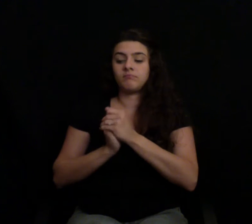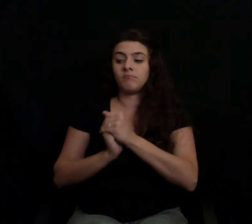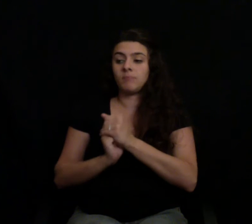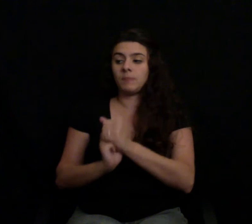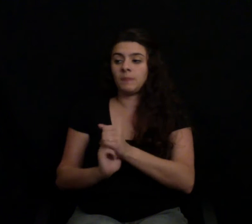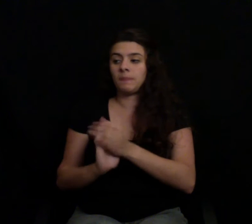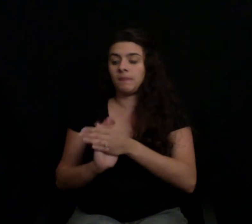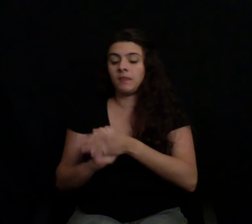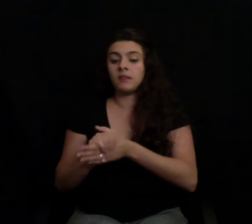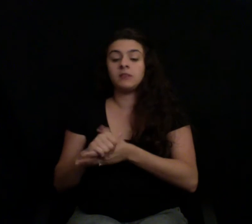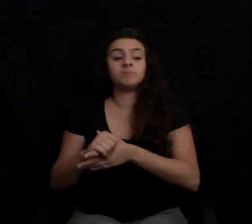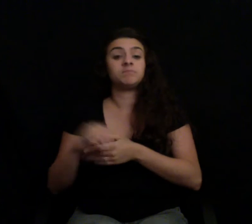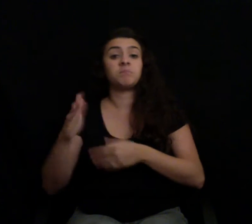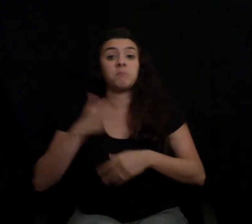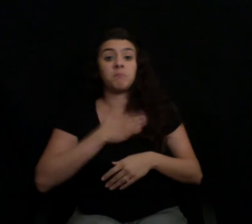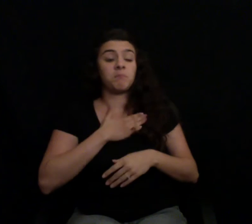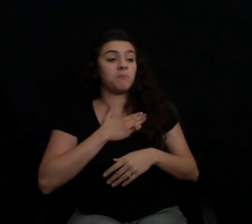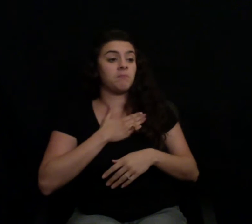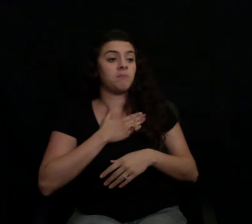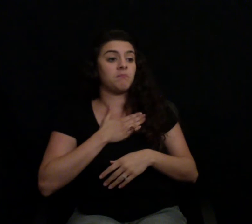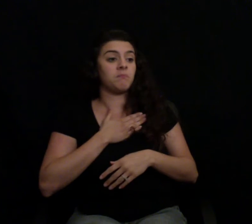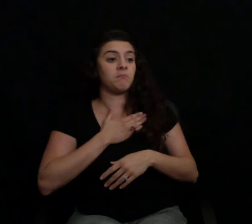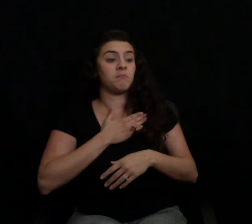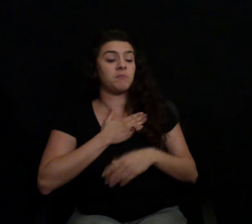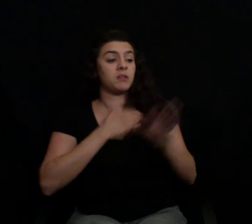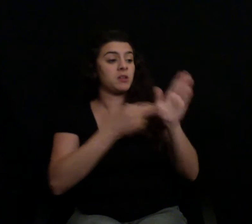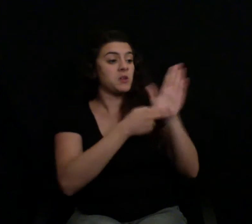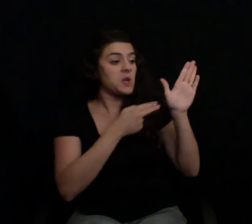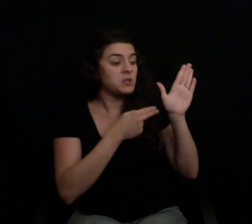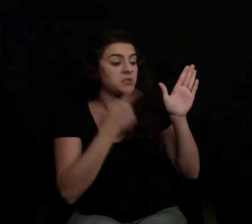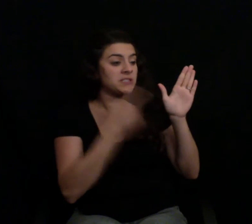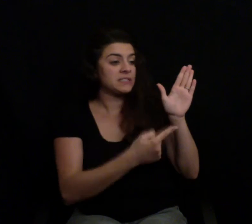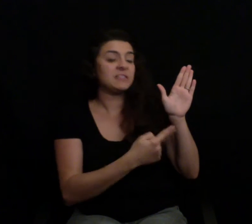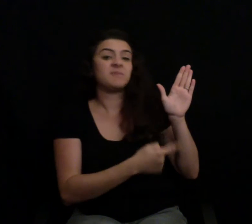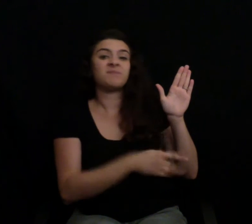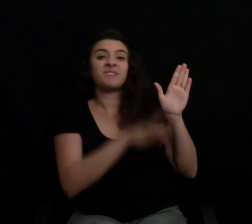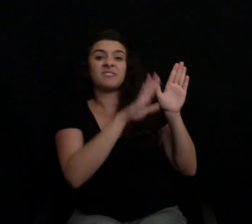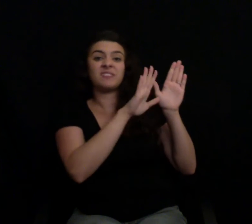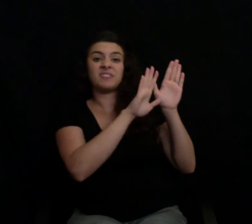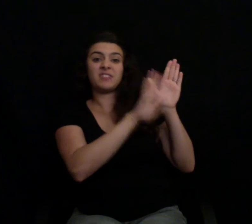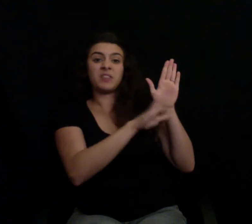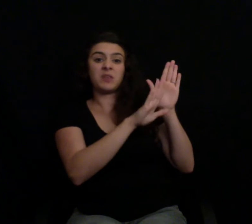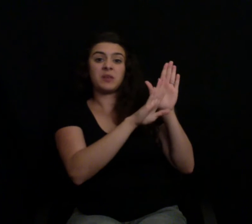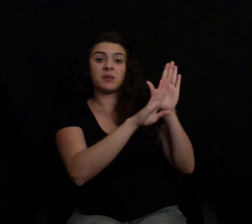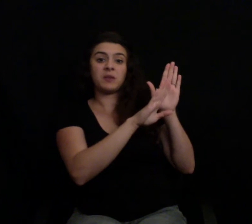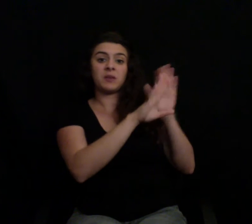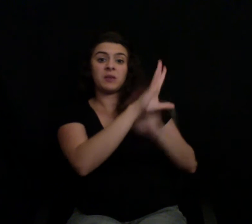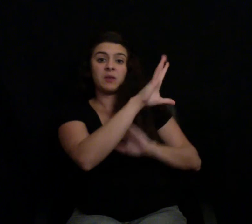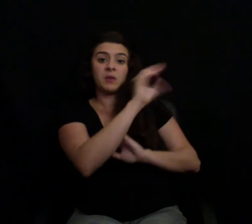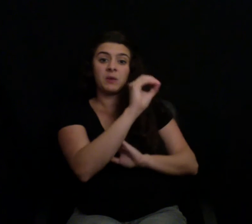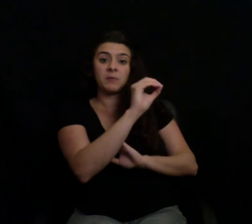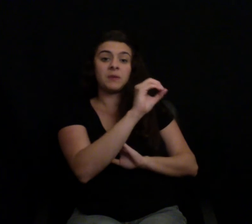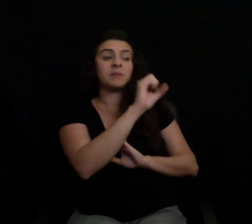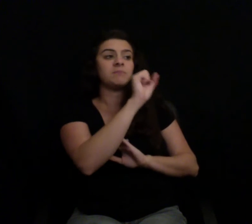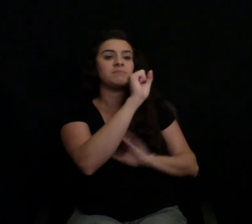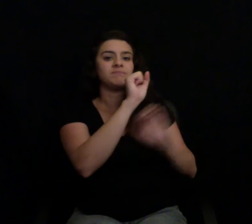reason. I must have missed that when I read it. But there was a time you couldn't even show that contract to a third party. That means lawyer,